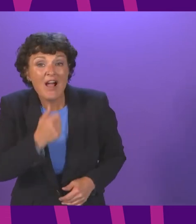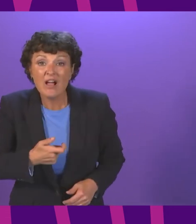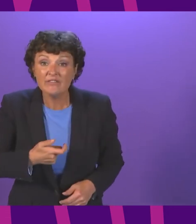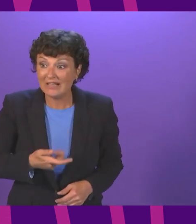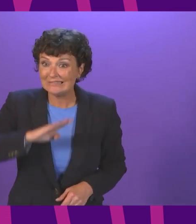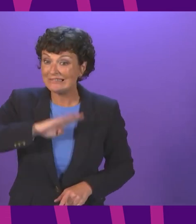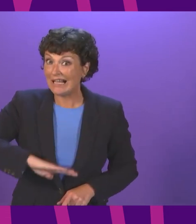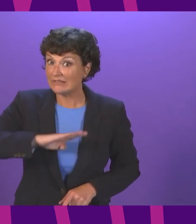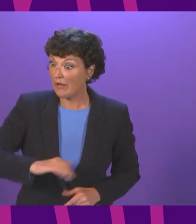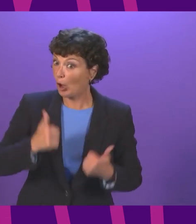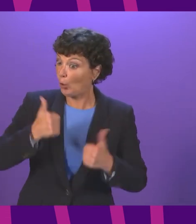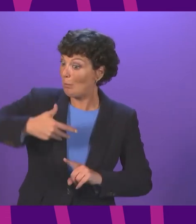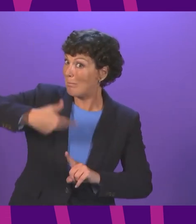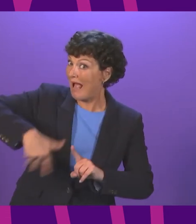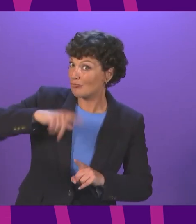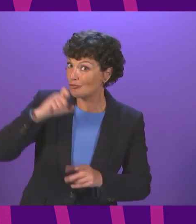credit records